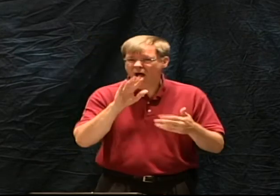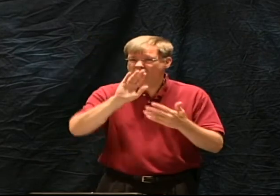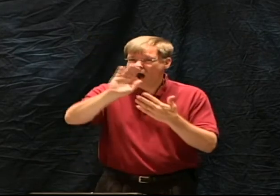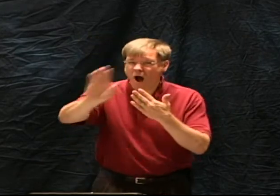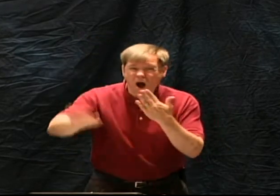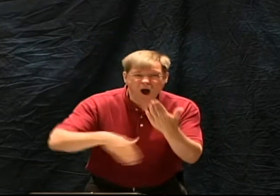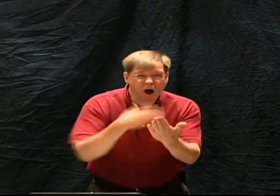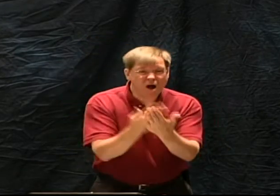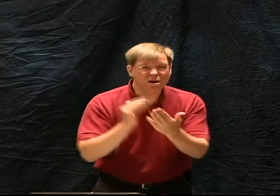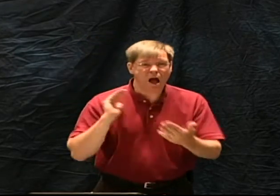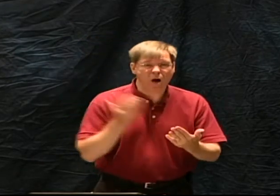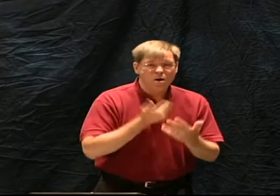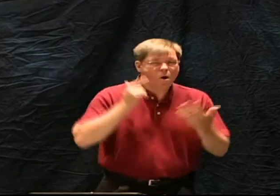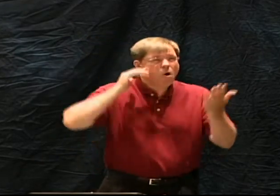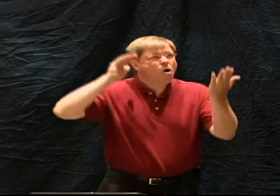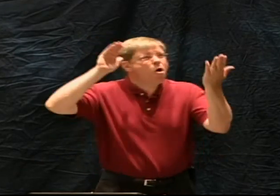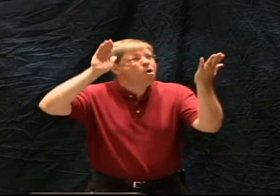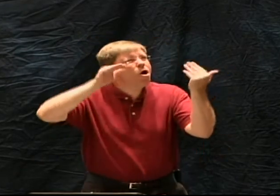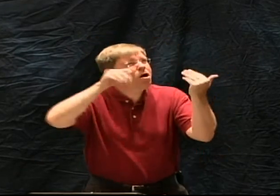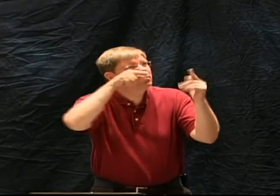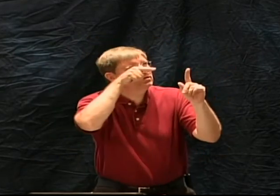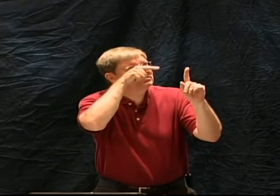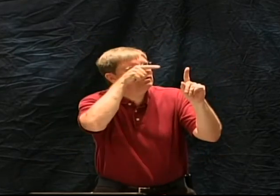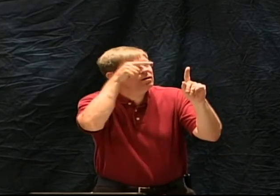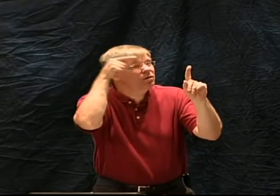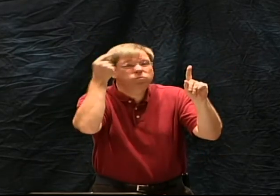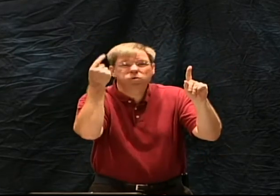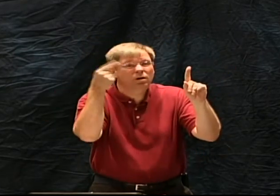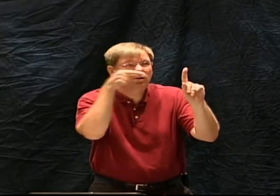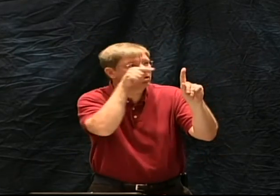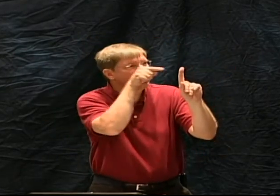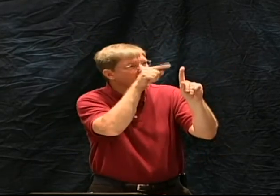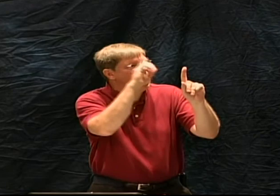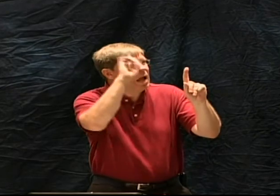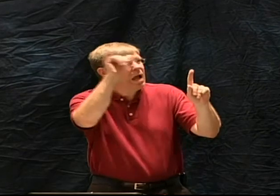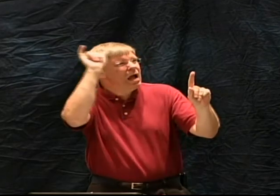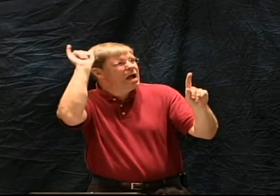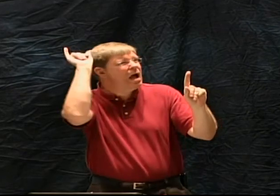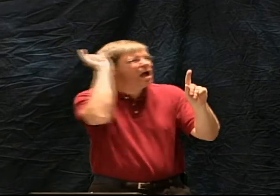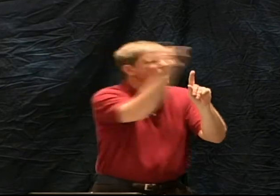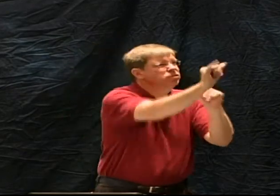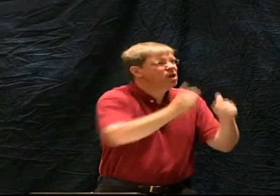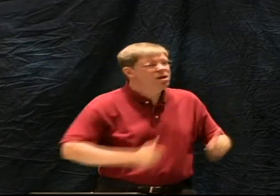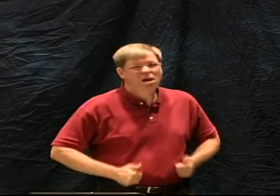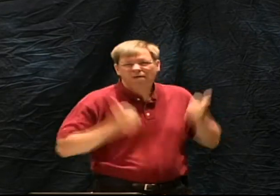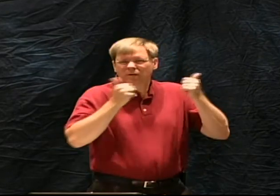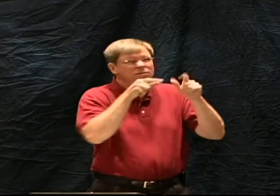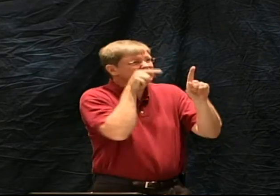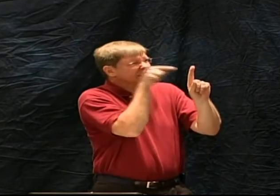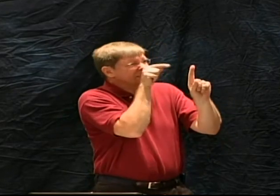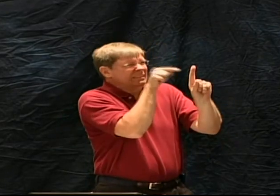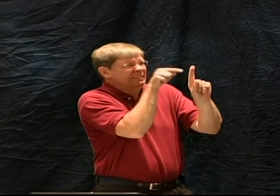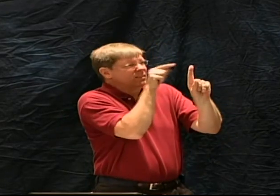And this is the response of the Archbishop. He said that all of our hopes for eternity...